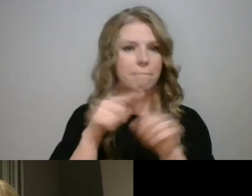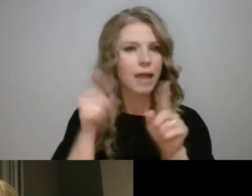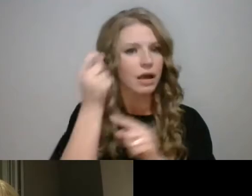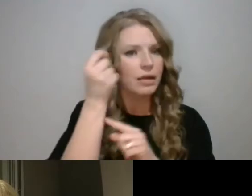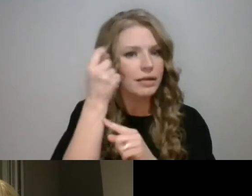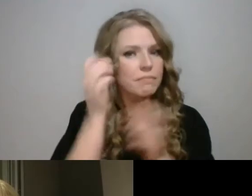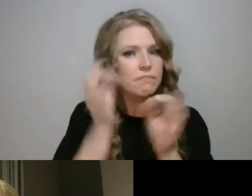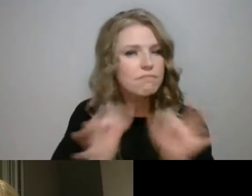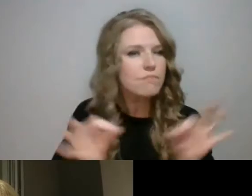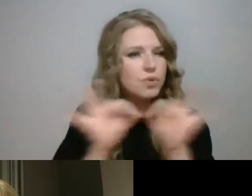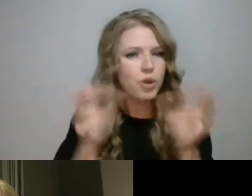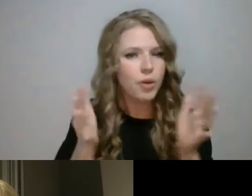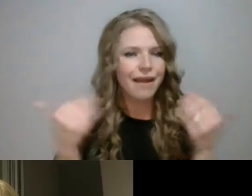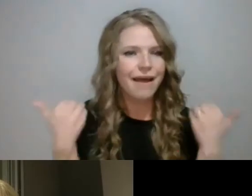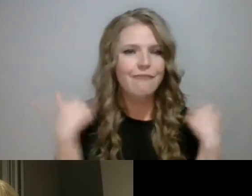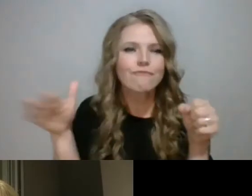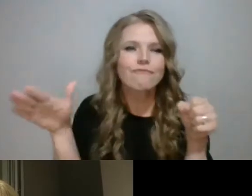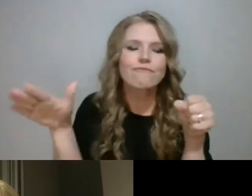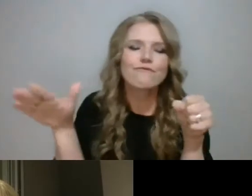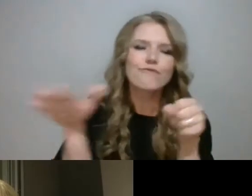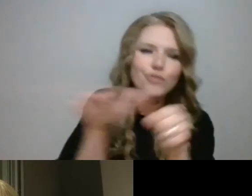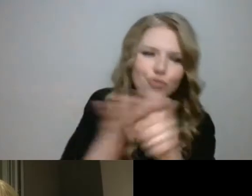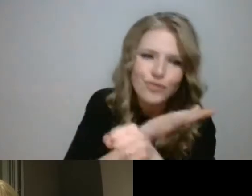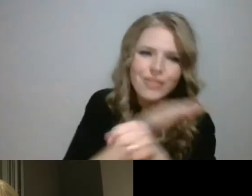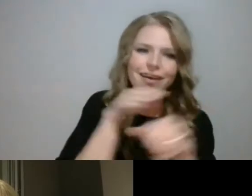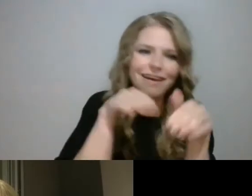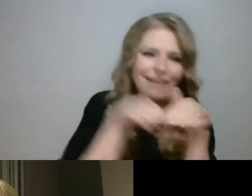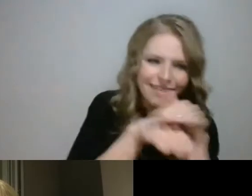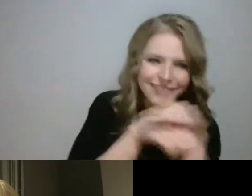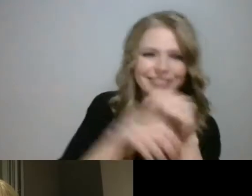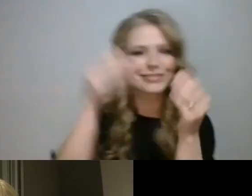forth on pen and paper, doing a little bit of lip reading.